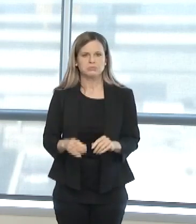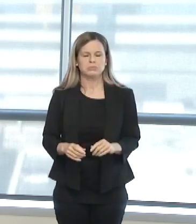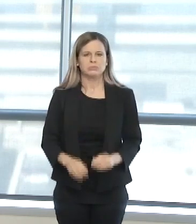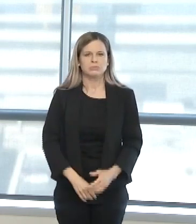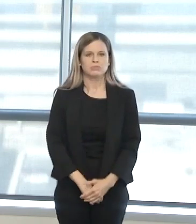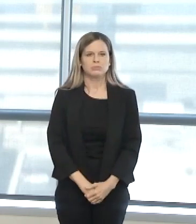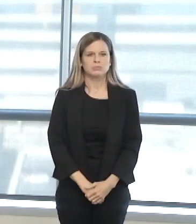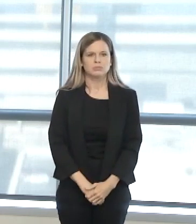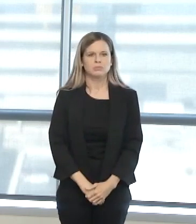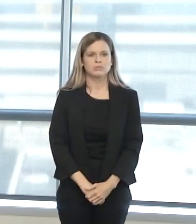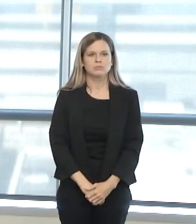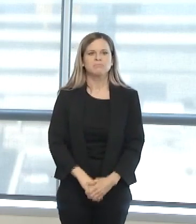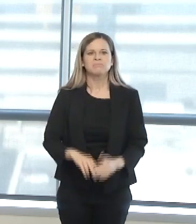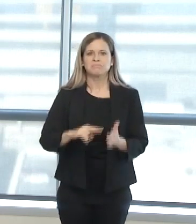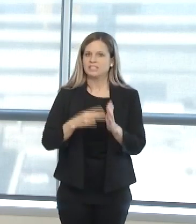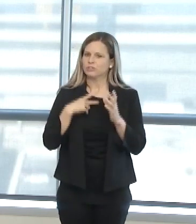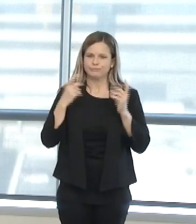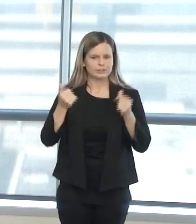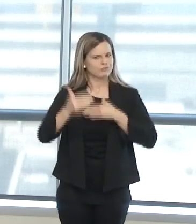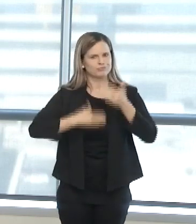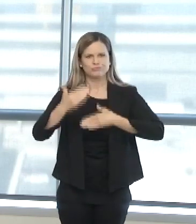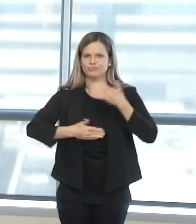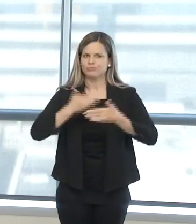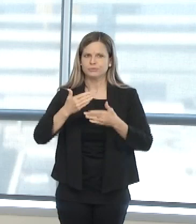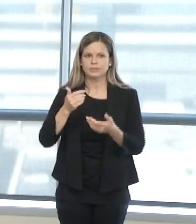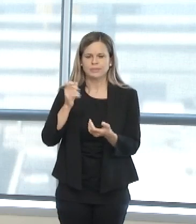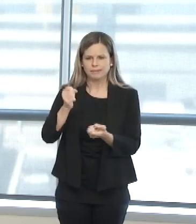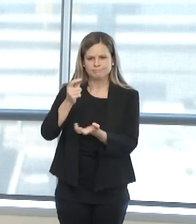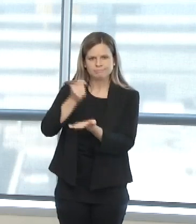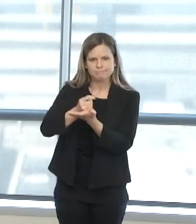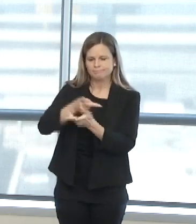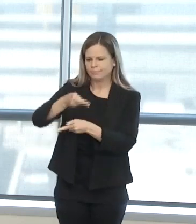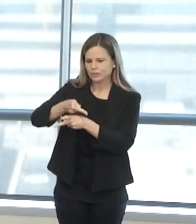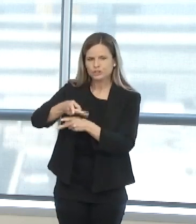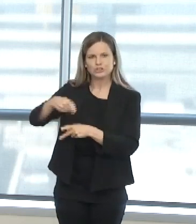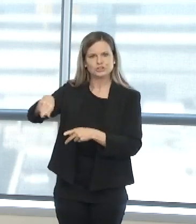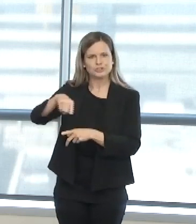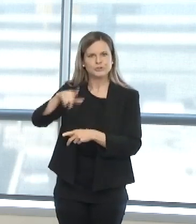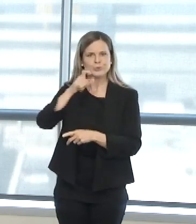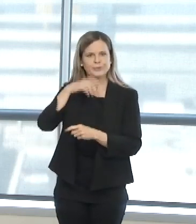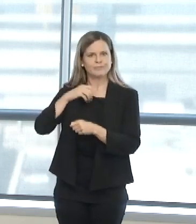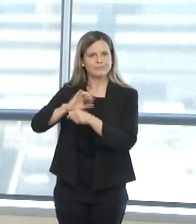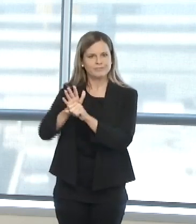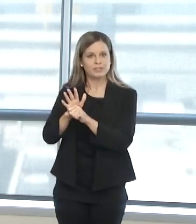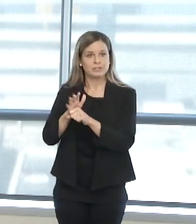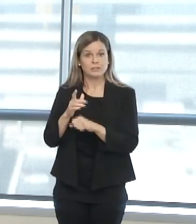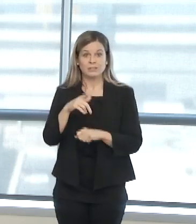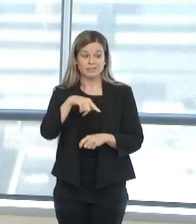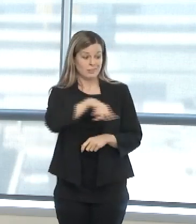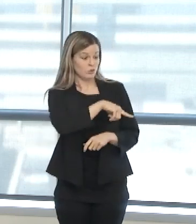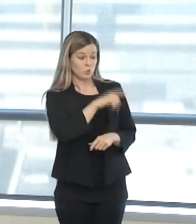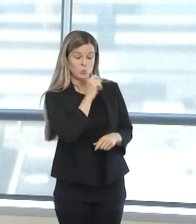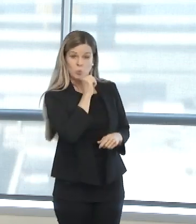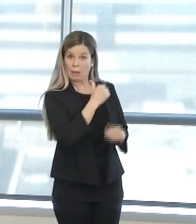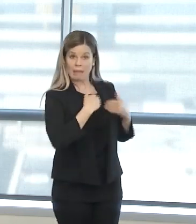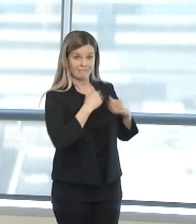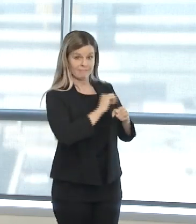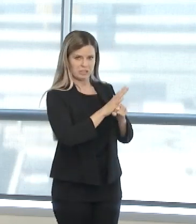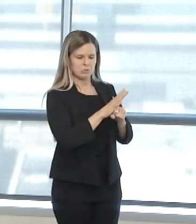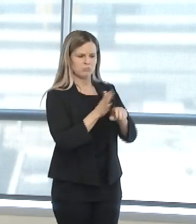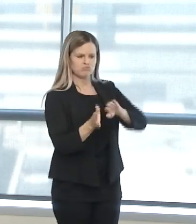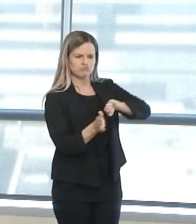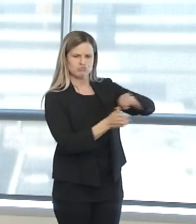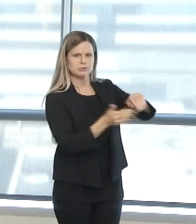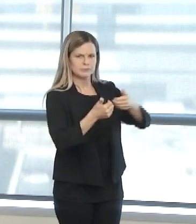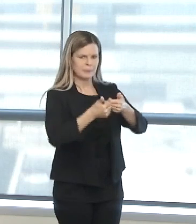It also allows patients who need other types of care to be quickly determined to be COVID-19 negative. This capability was also factored into our